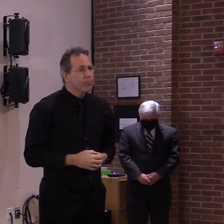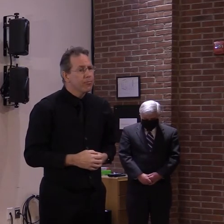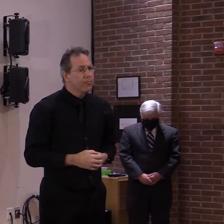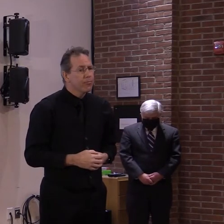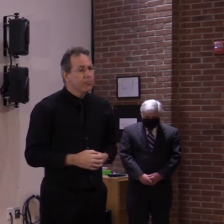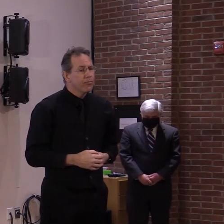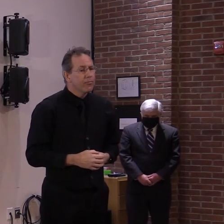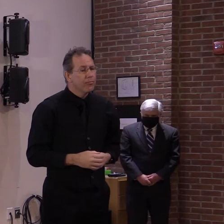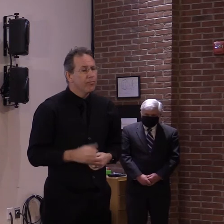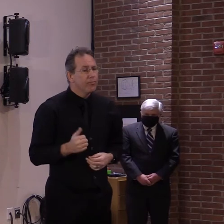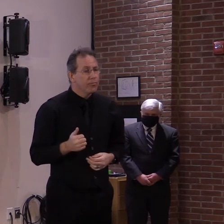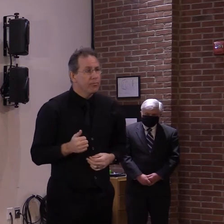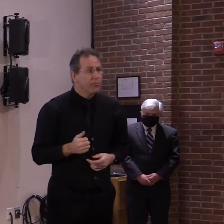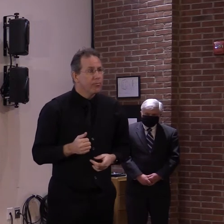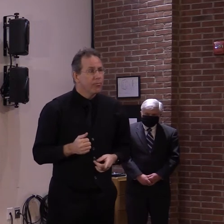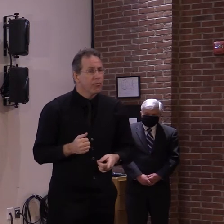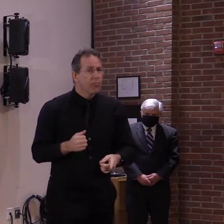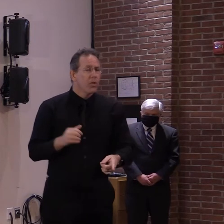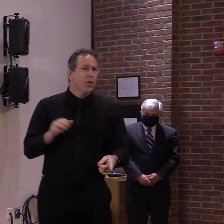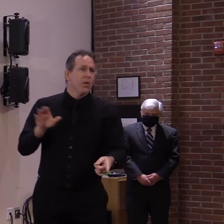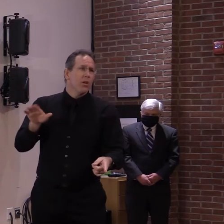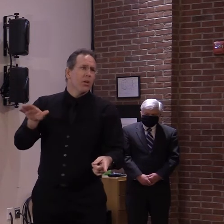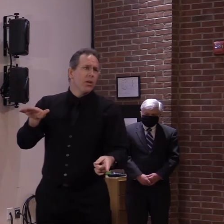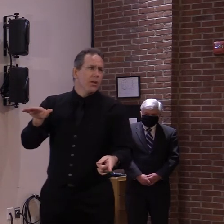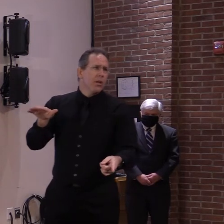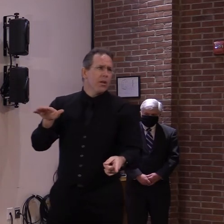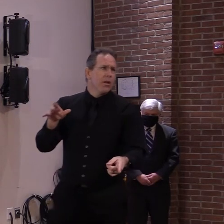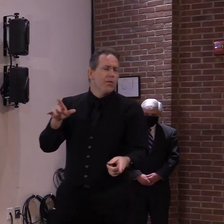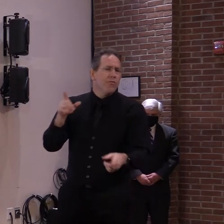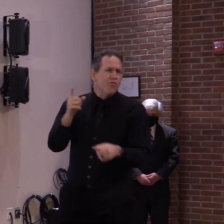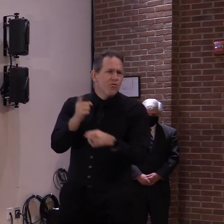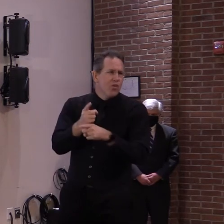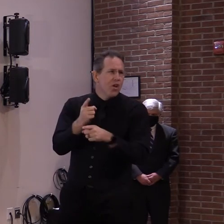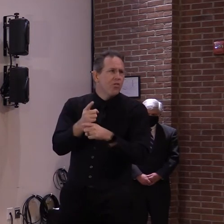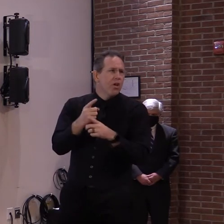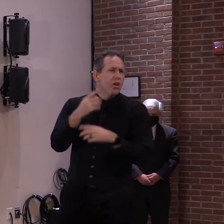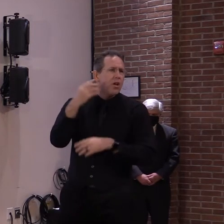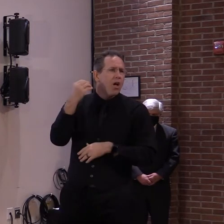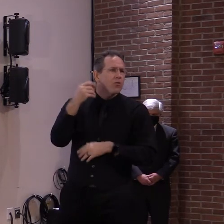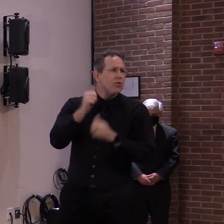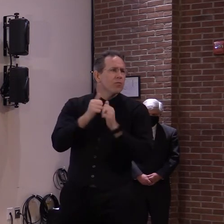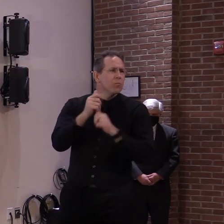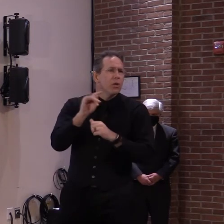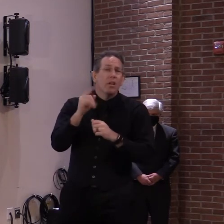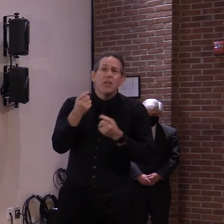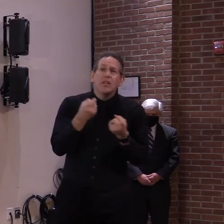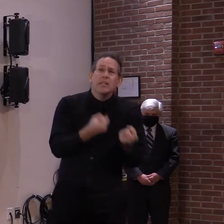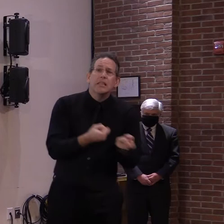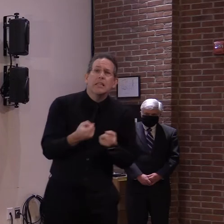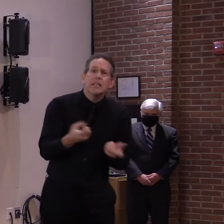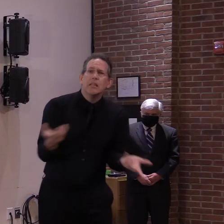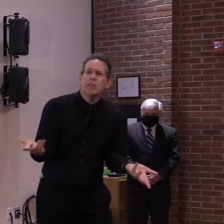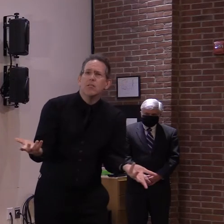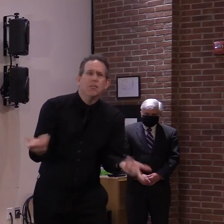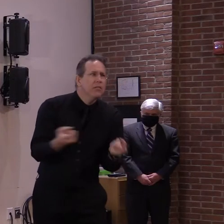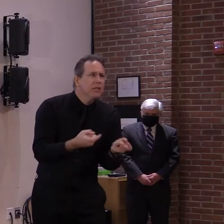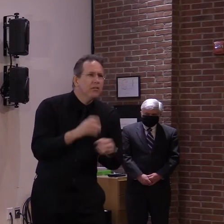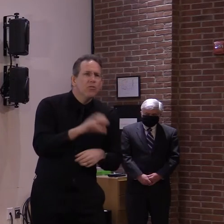Yes. I understand correctly that outdoor, uh, sports like downhill skiing would be allowed? Yes.